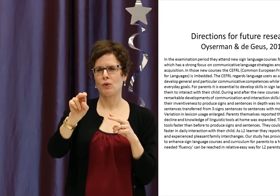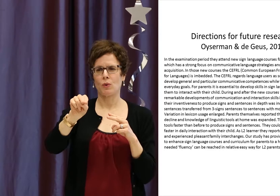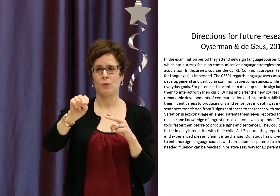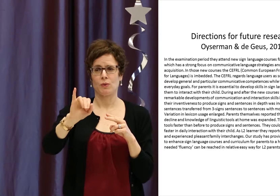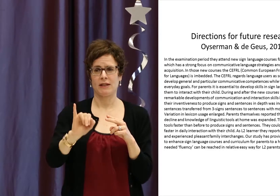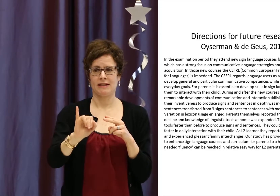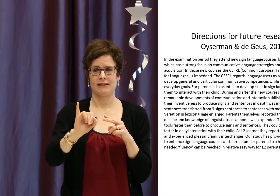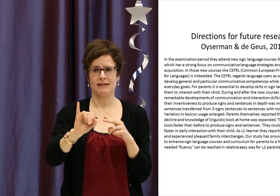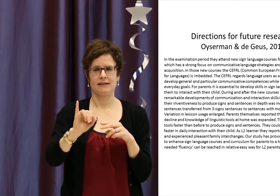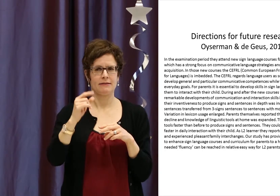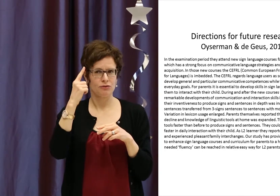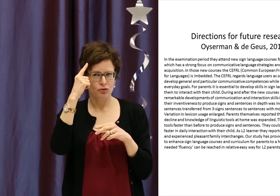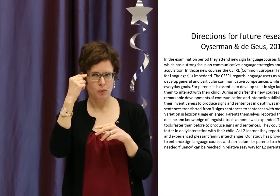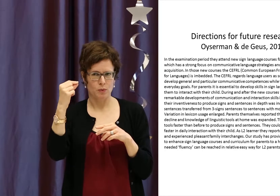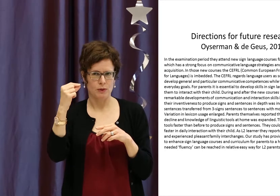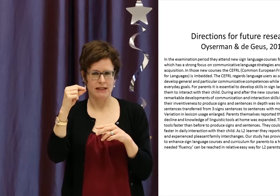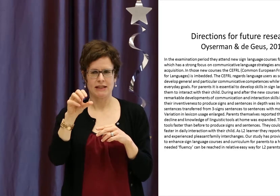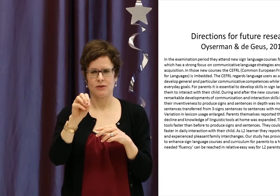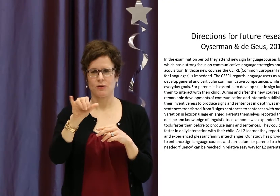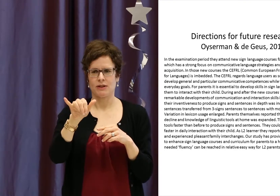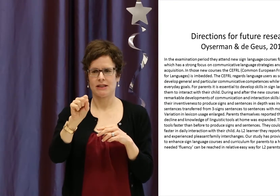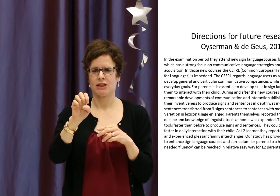is Joni Oyserman.